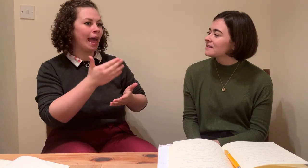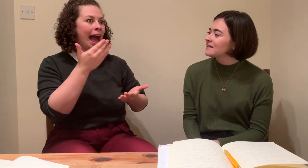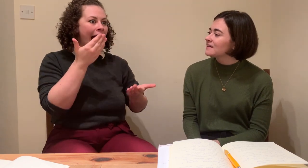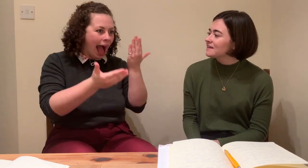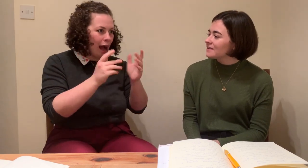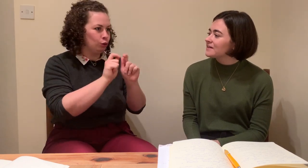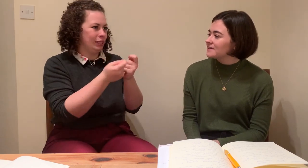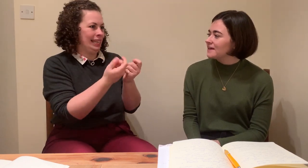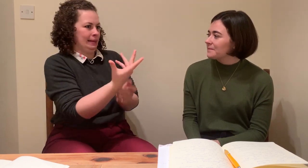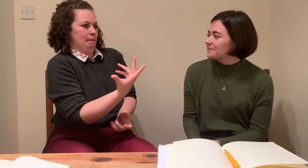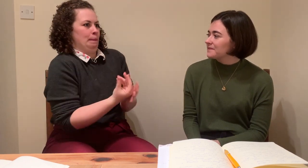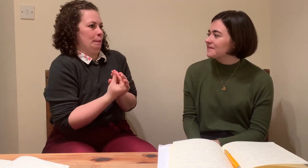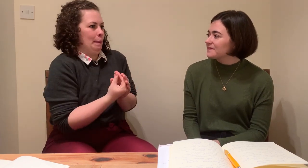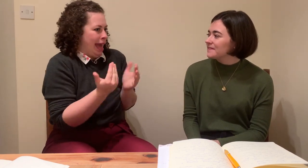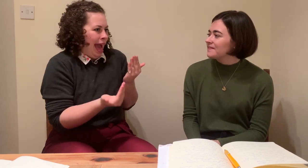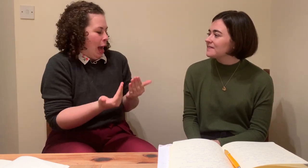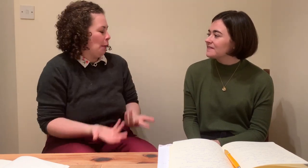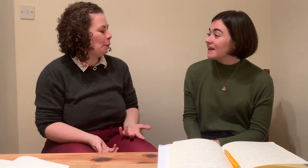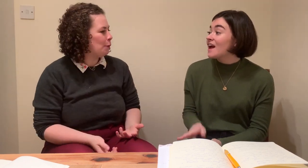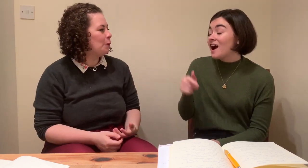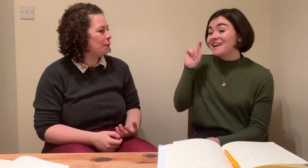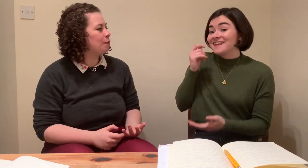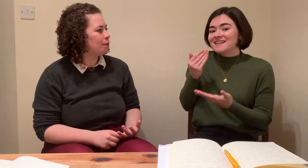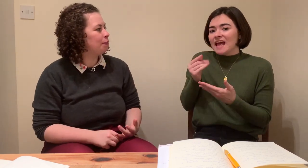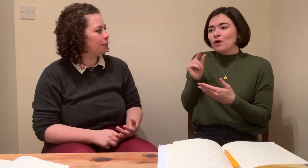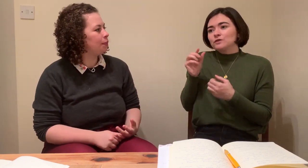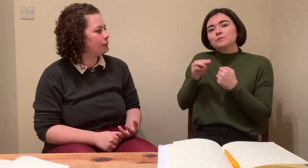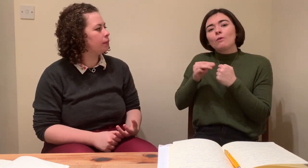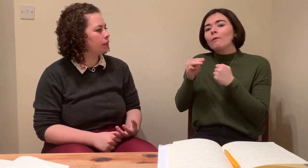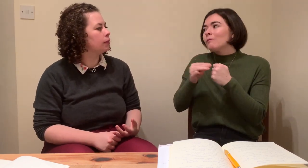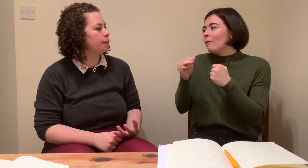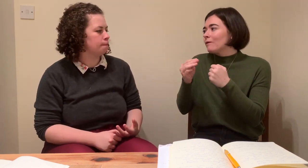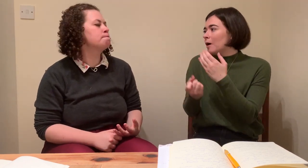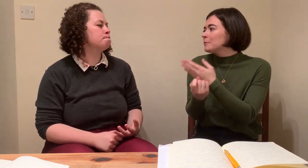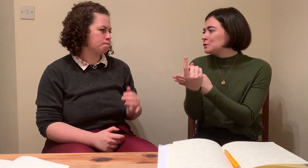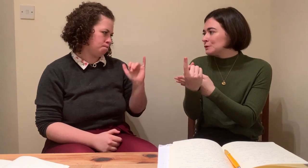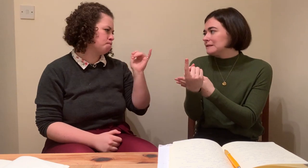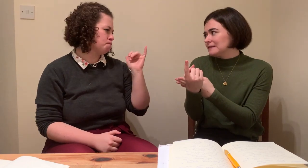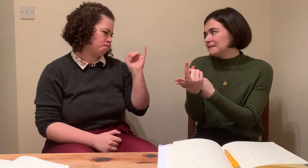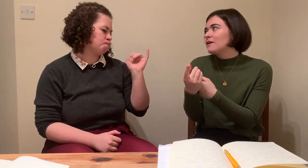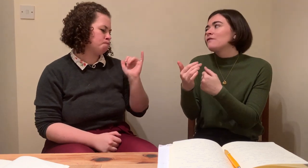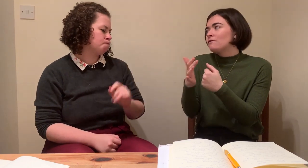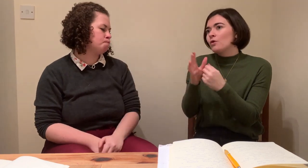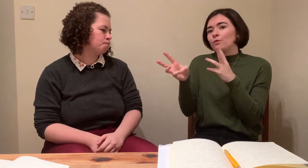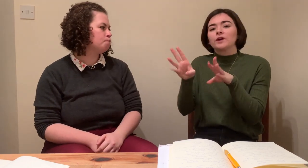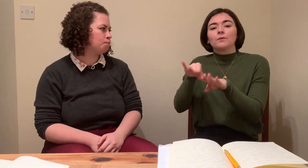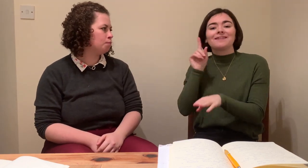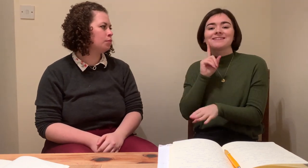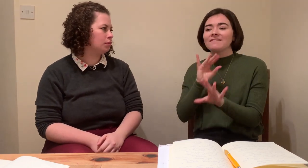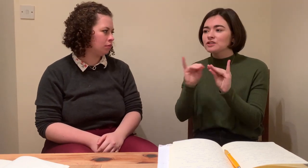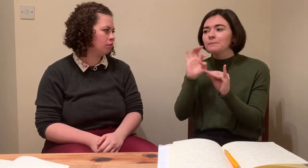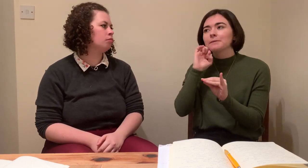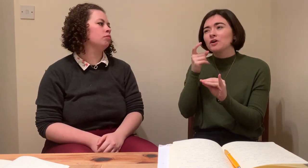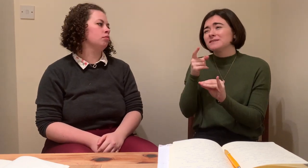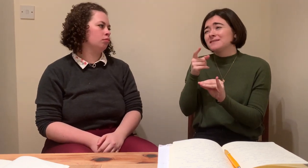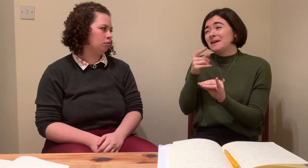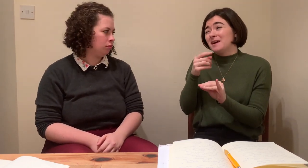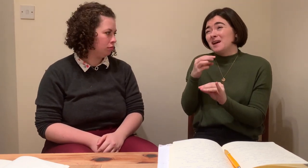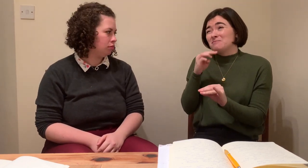in that it's used now. But still not enough. And there's very little training for us as hearing interpreters as how to work with deaf interpreters. And there's not much training for deaf interpreters